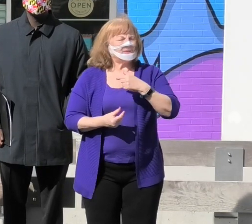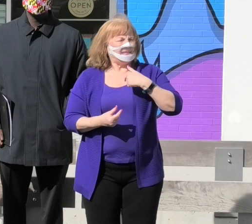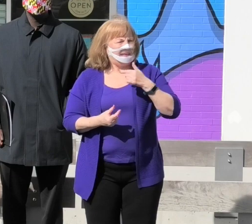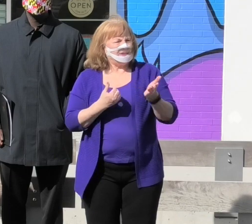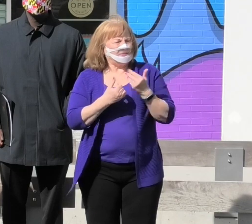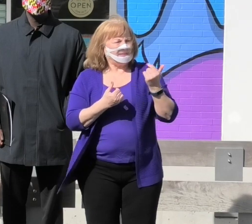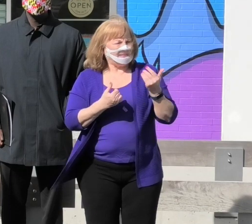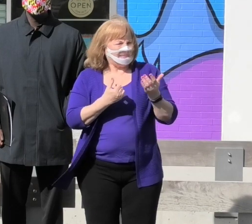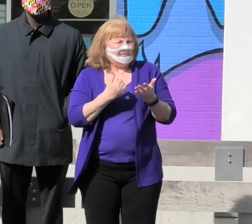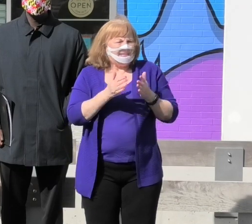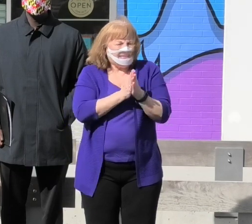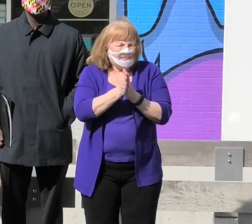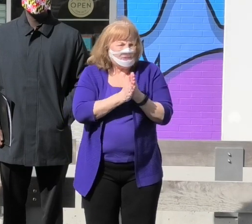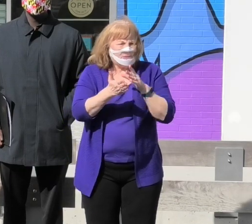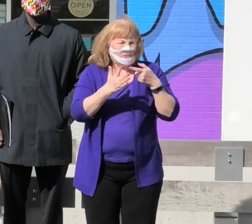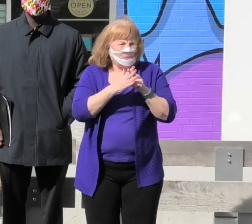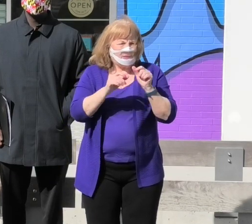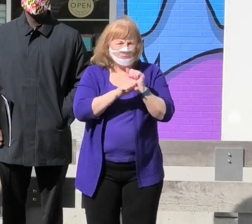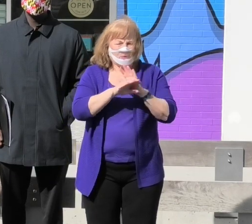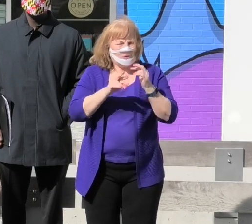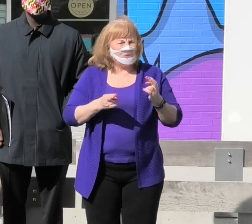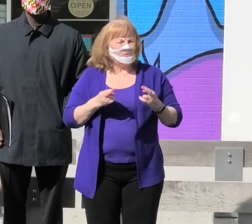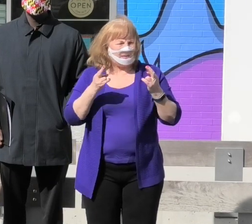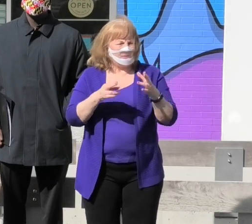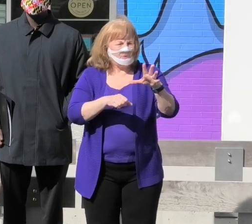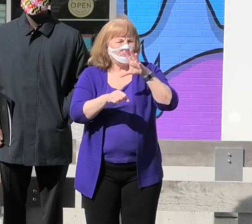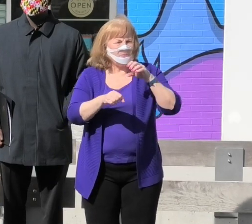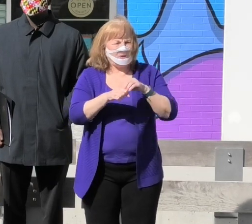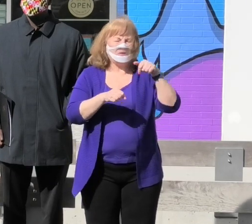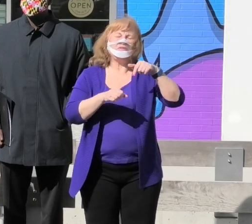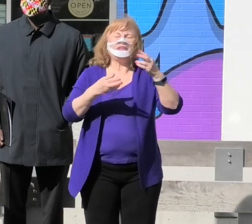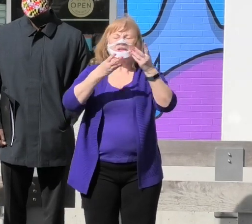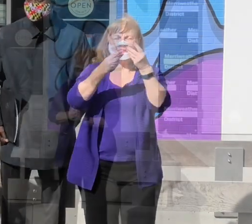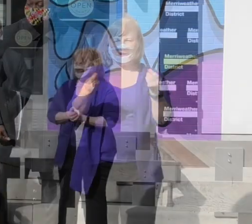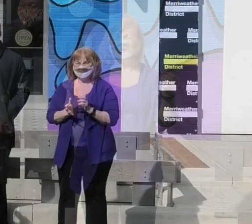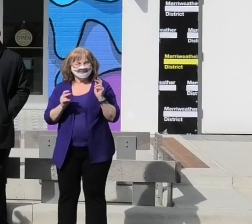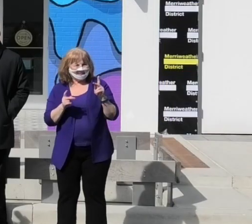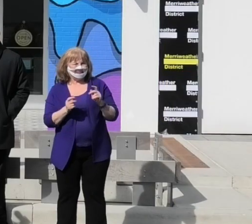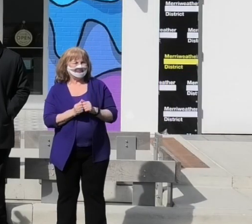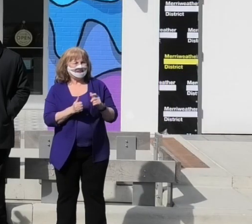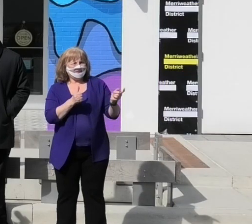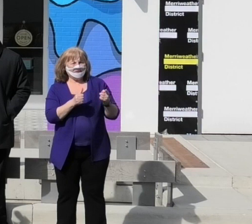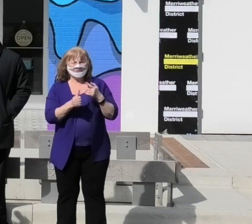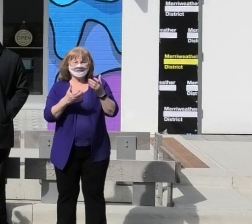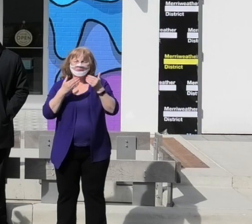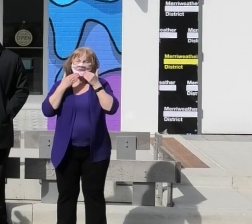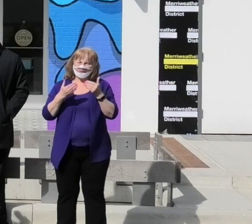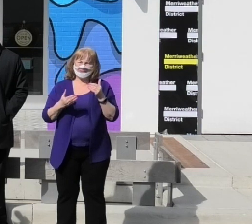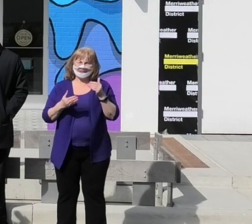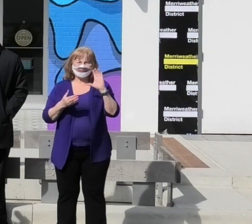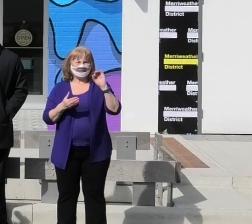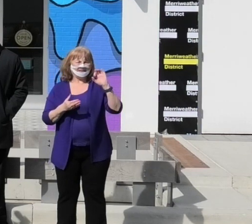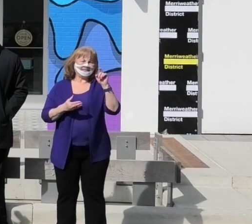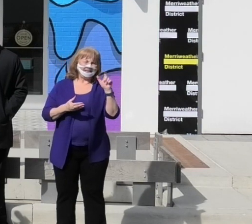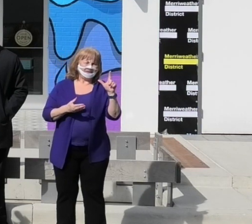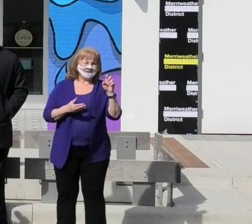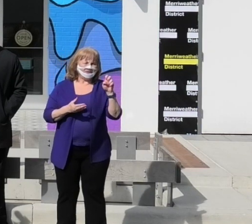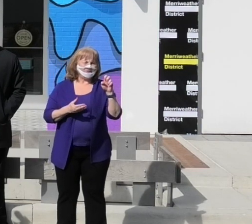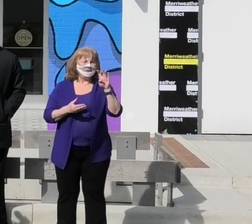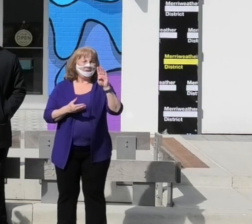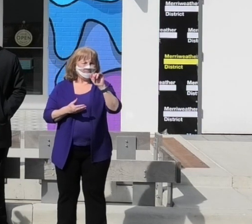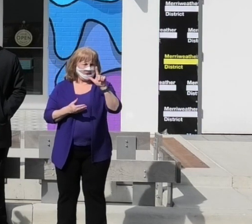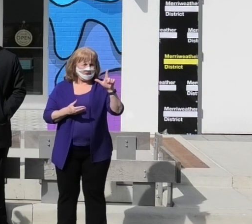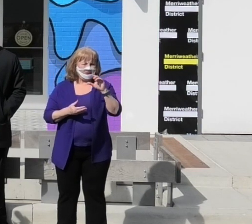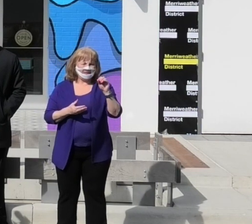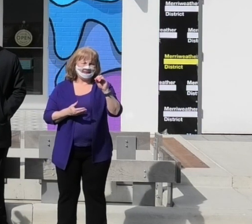eager to begin working on the recommendations to be part of the solution. First, want to thank the County Executive Ball and former County